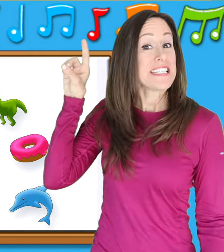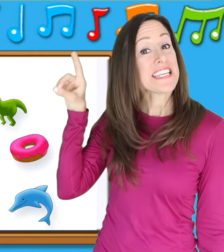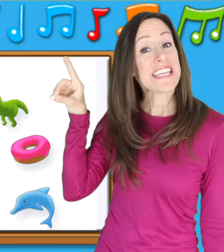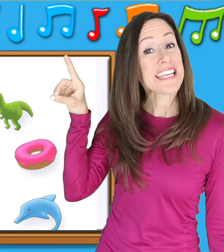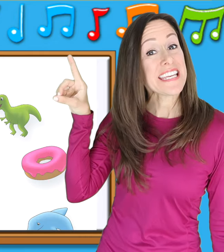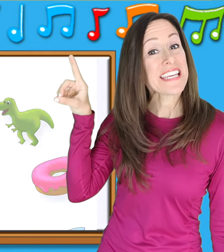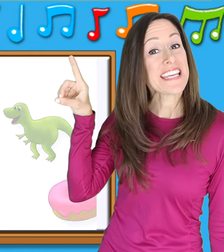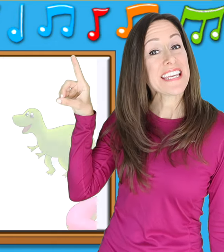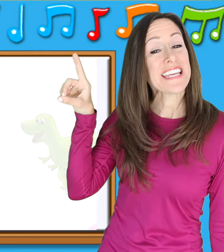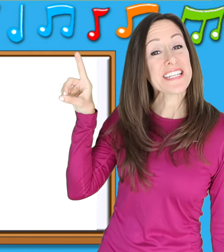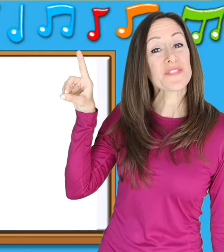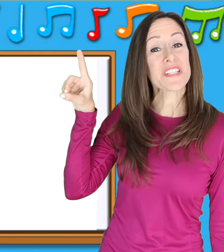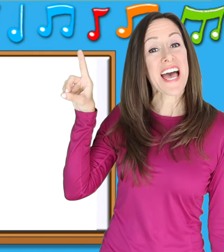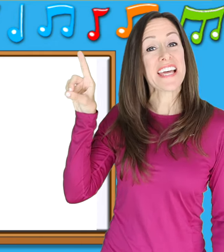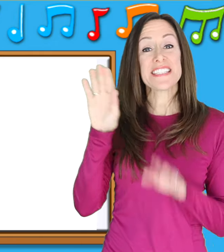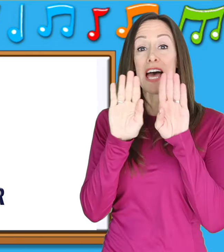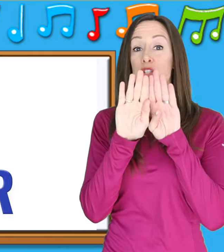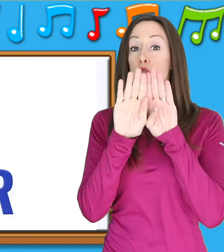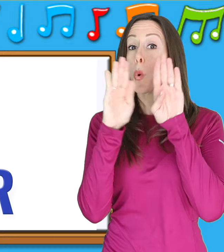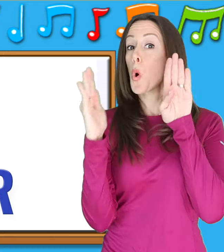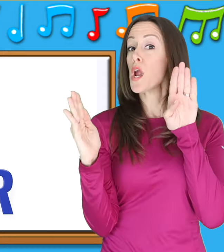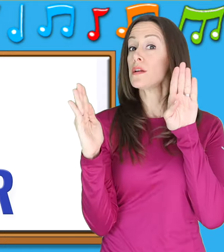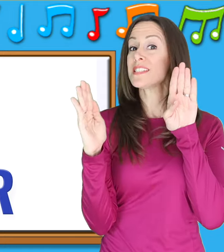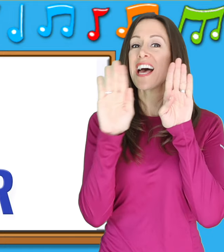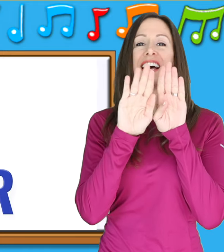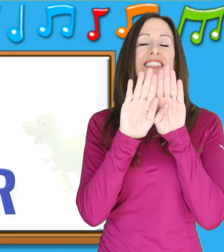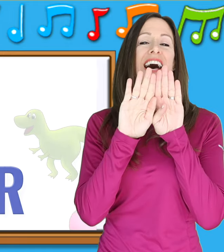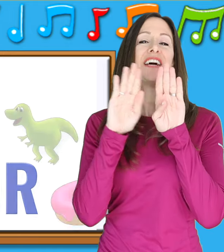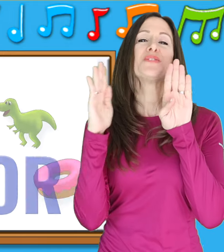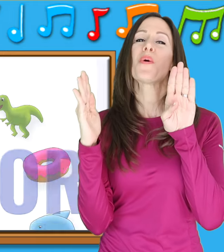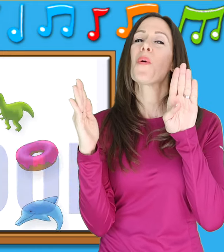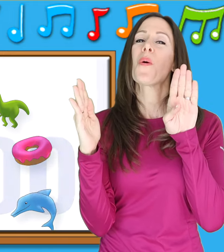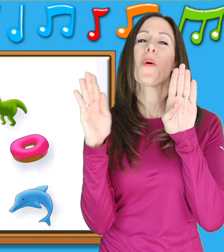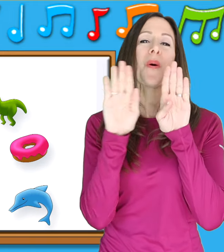D is for d-d-d-door, d-d-d-door